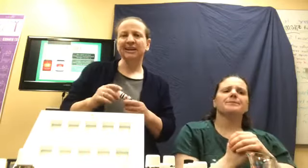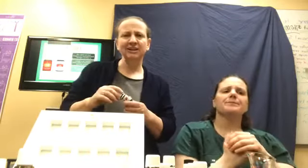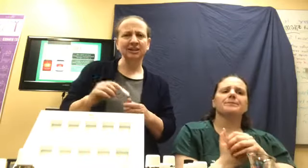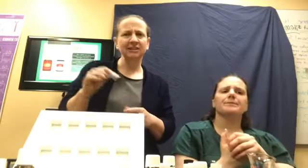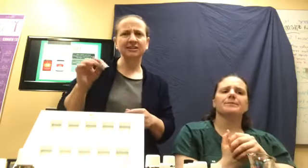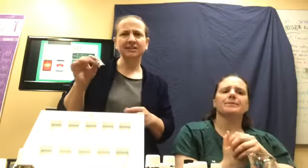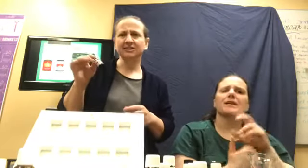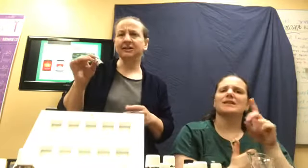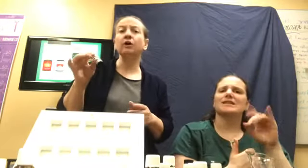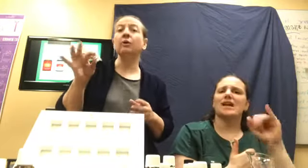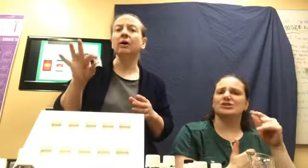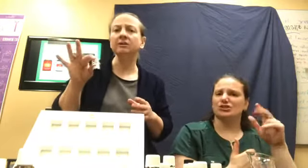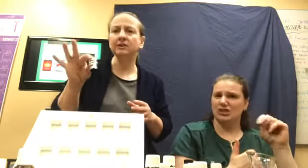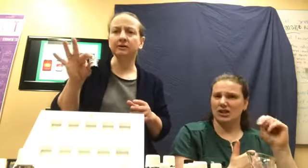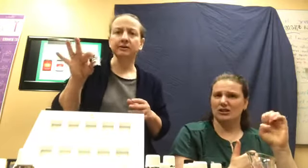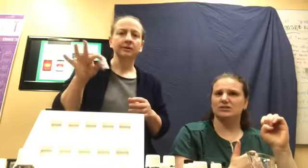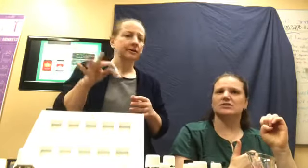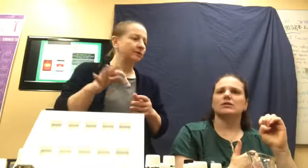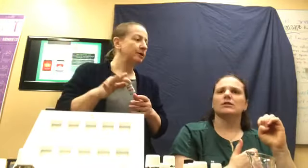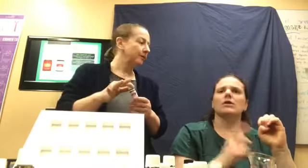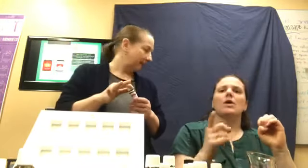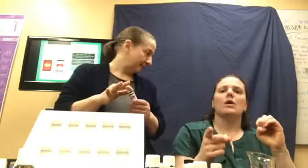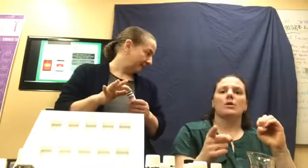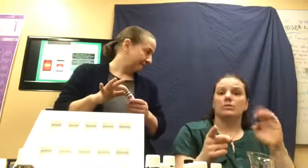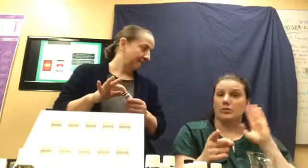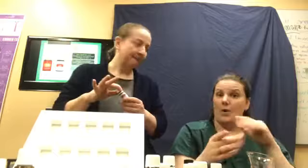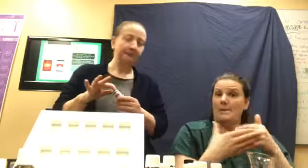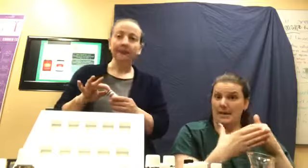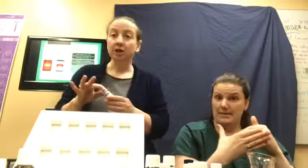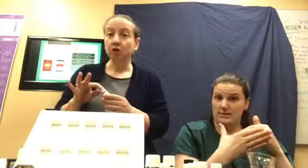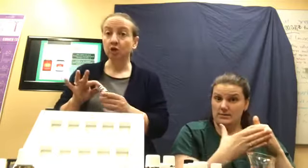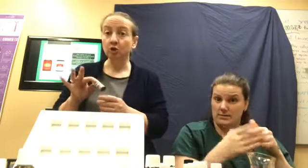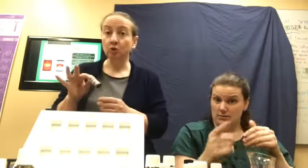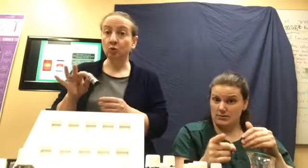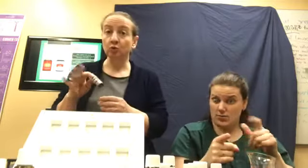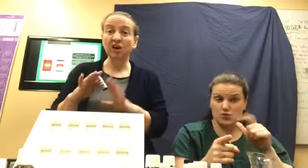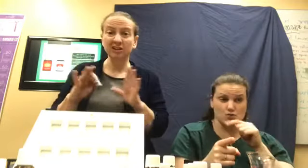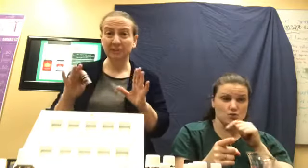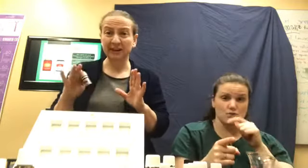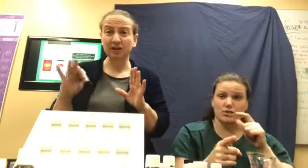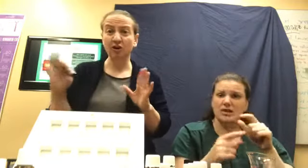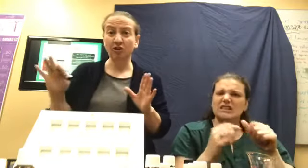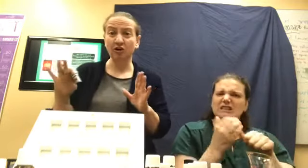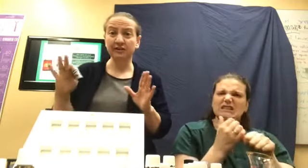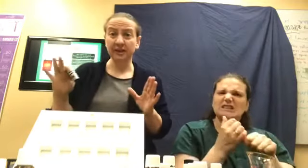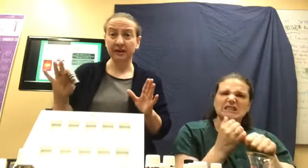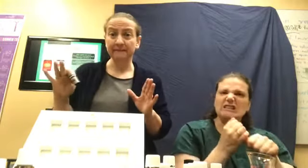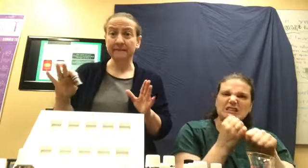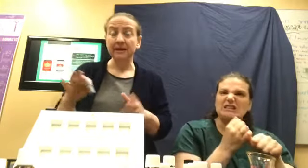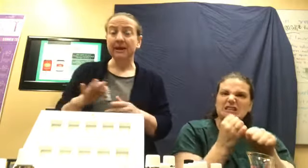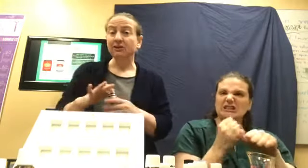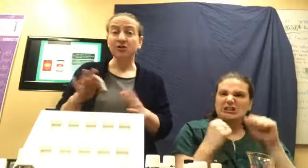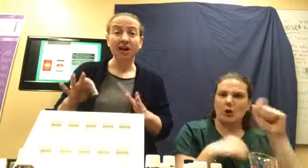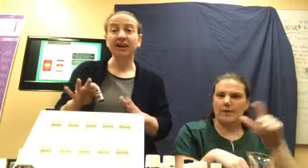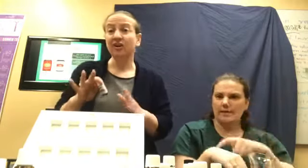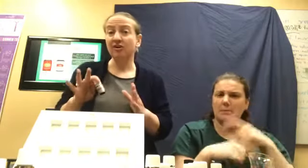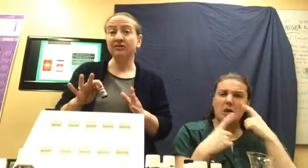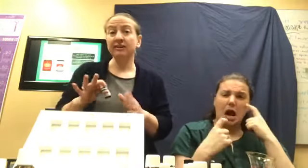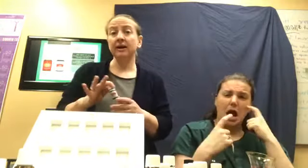diegize is just, oh, also we know a baby who constipated all the time, crying all the time.